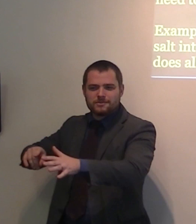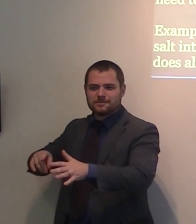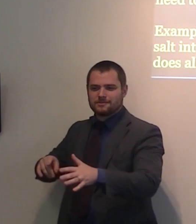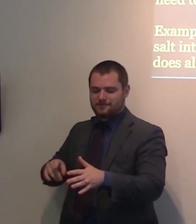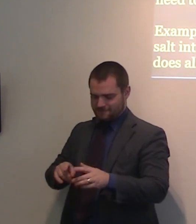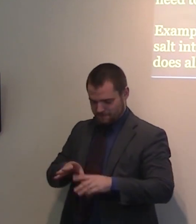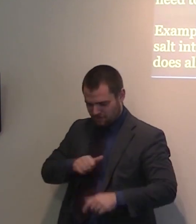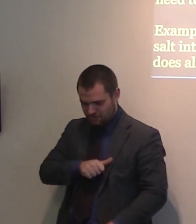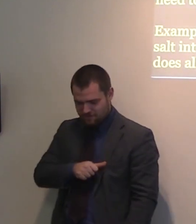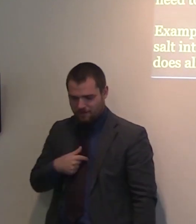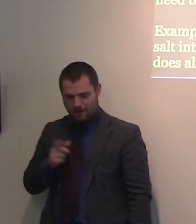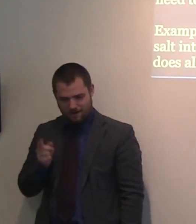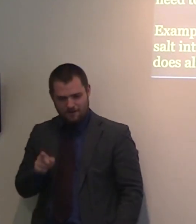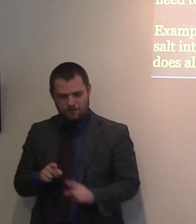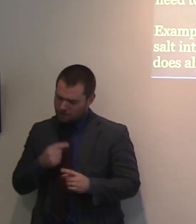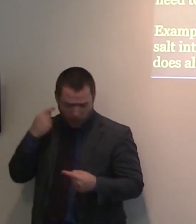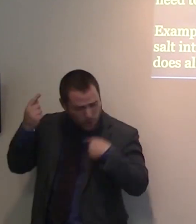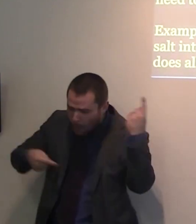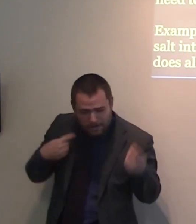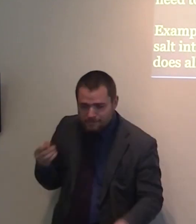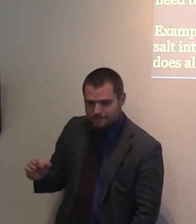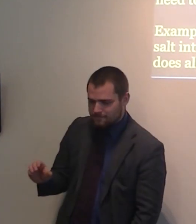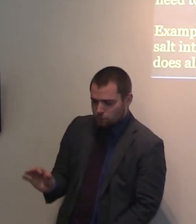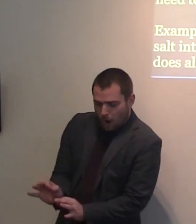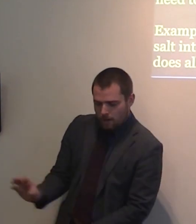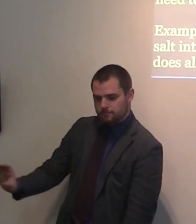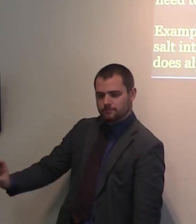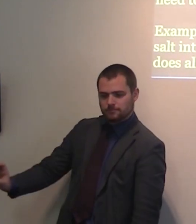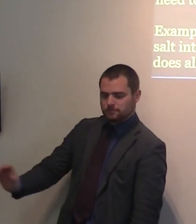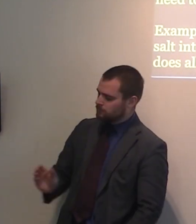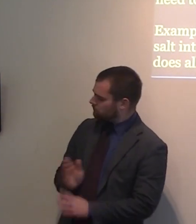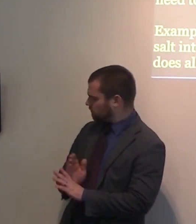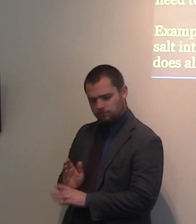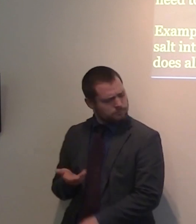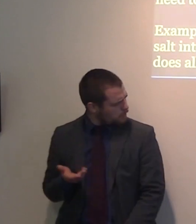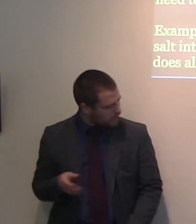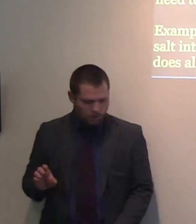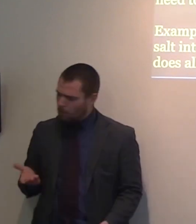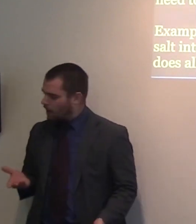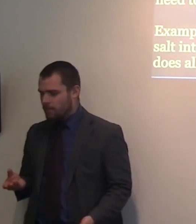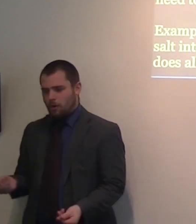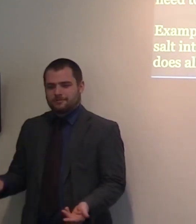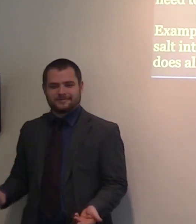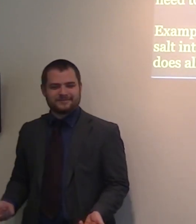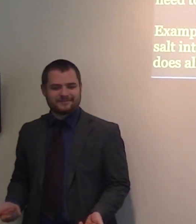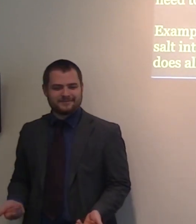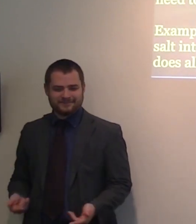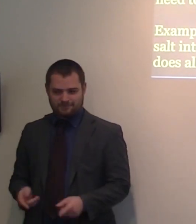But salt makes no noise. It does it work in silence. Salt is a mixture of sodium and